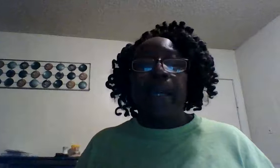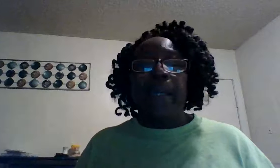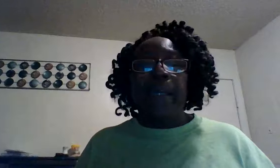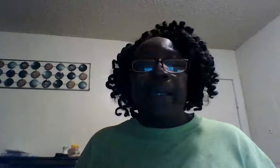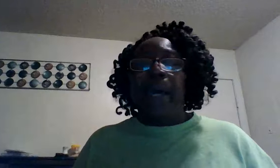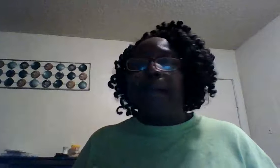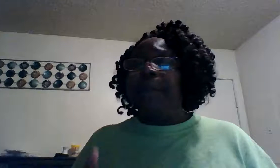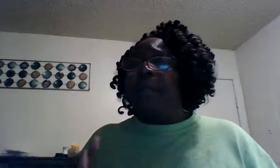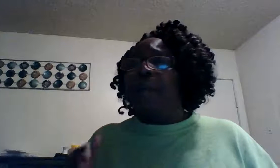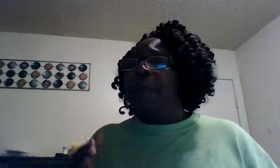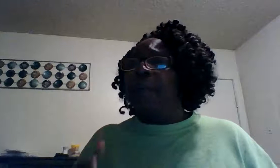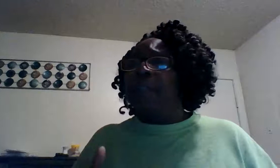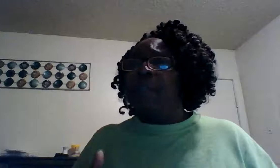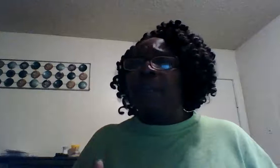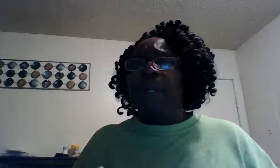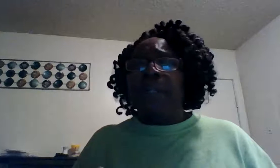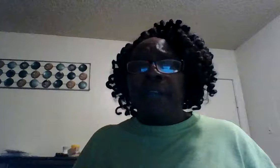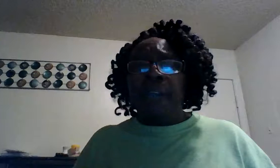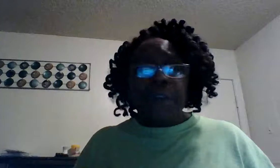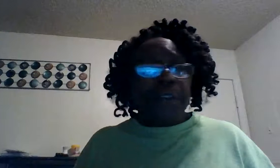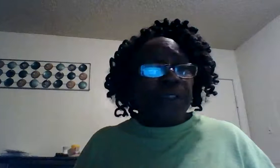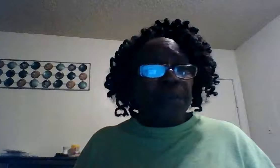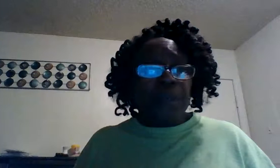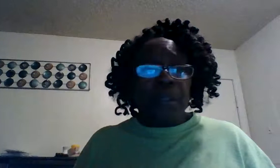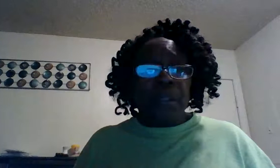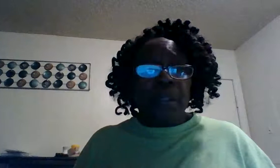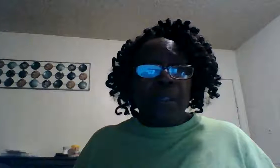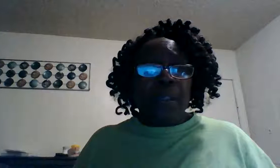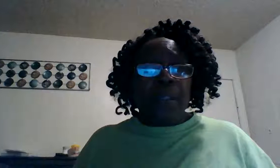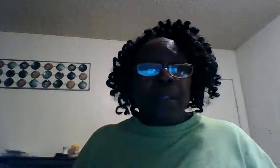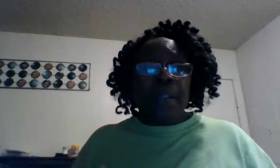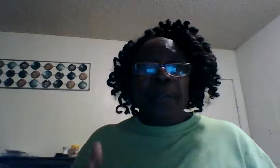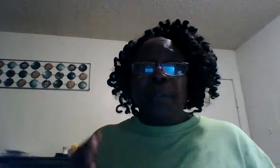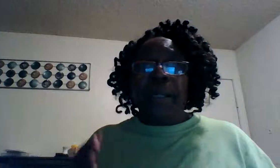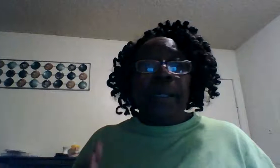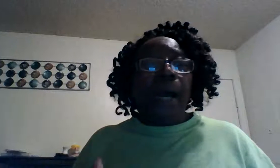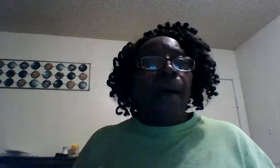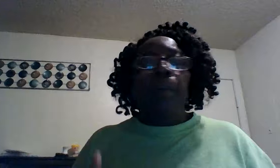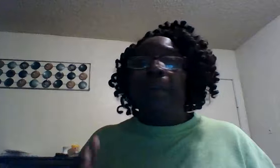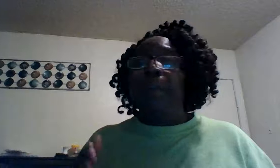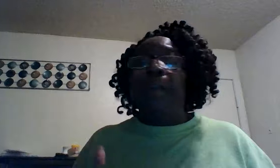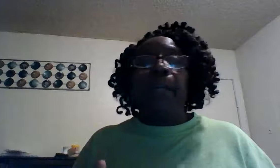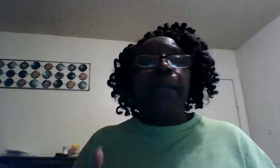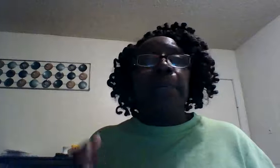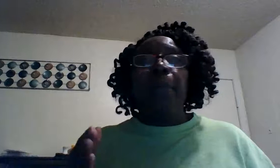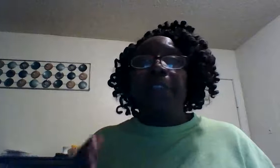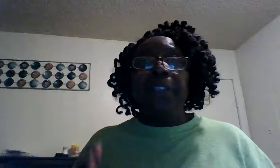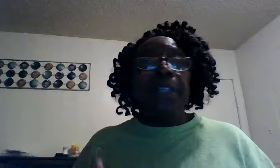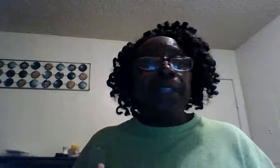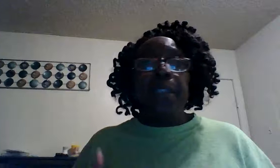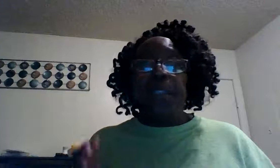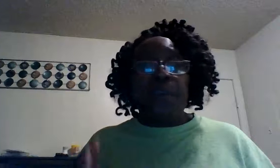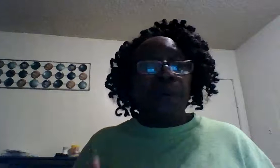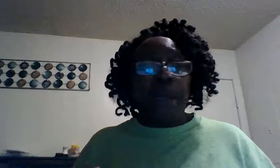i don't care what someone and hurt you you can call on the name of jesus christ